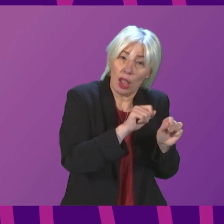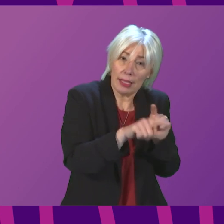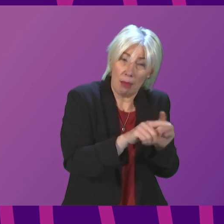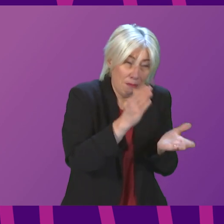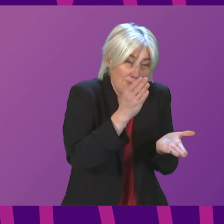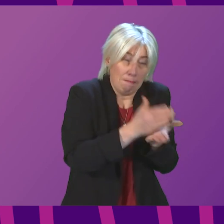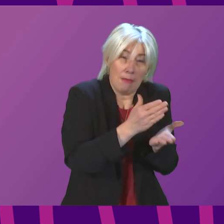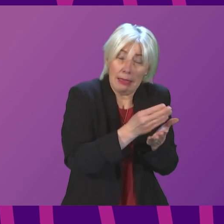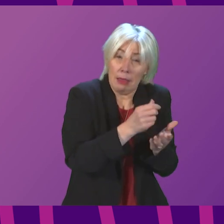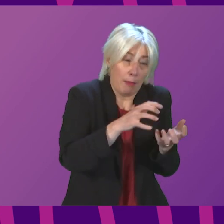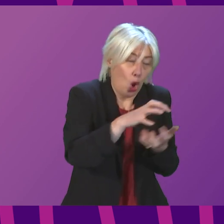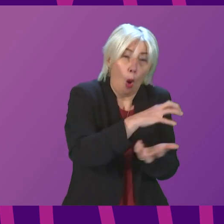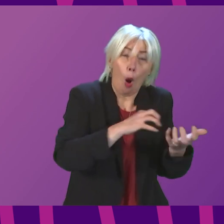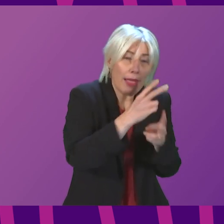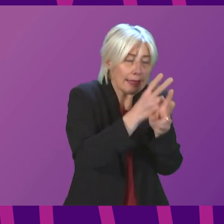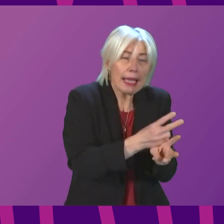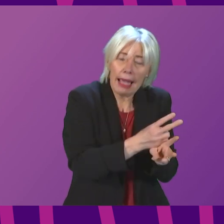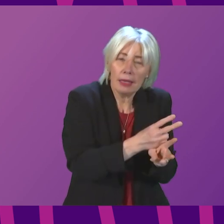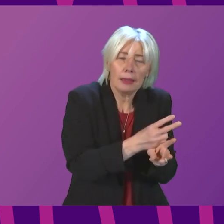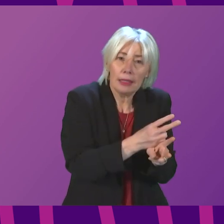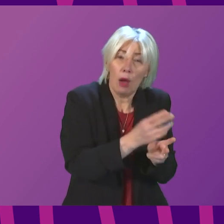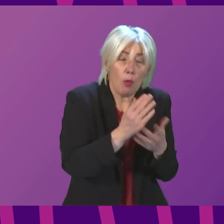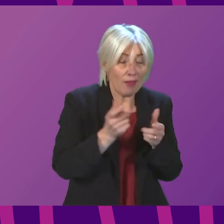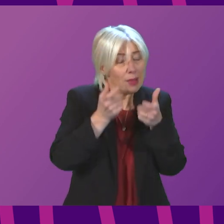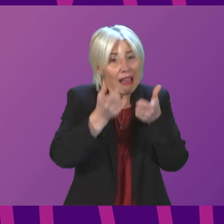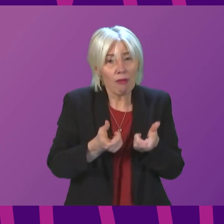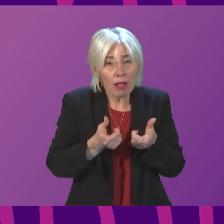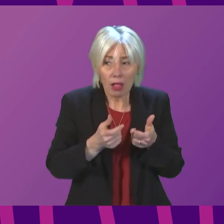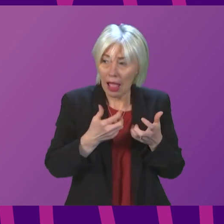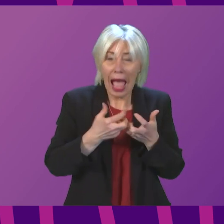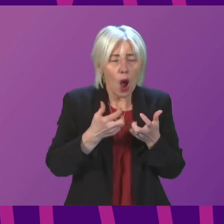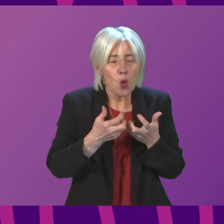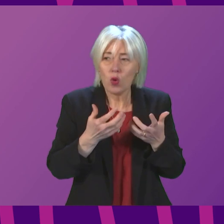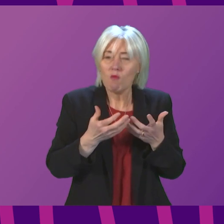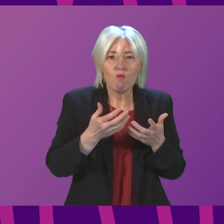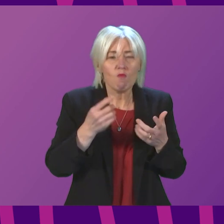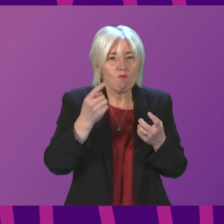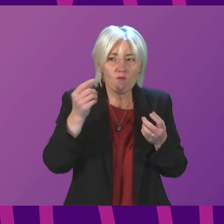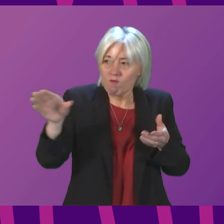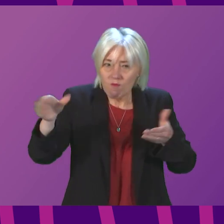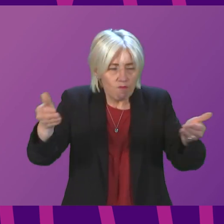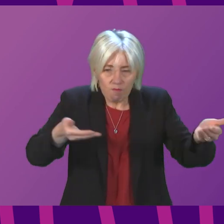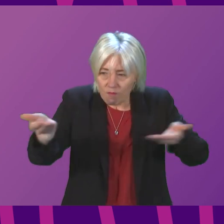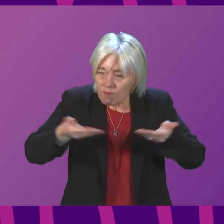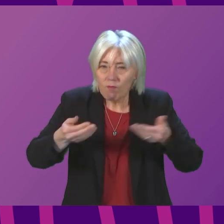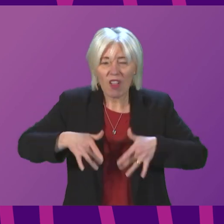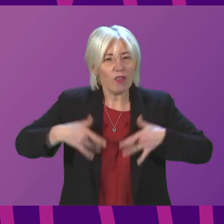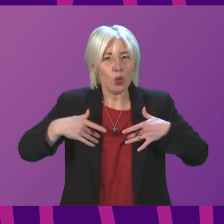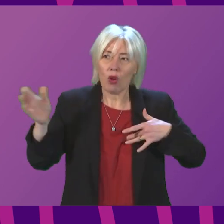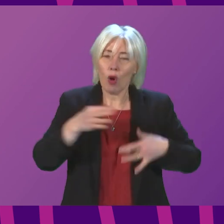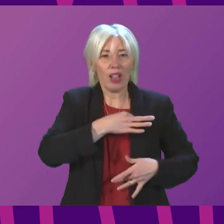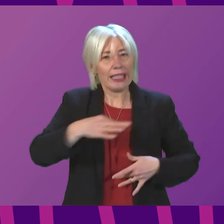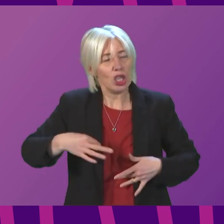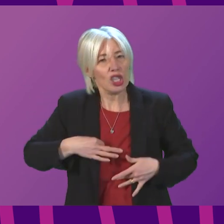for cases of more complex care. And we need to do that carefully, and we need to do that taking account of the views of clinicians. And I think,